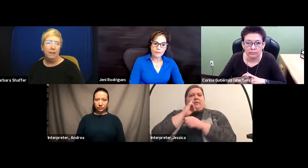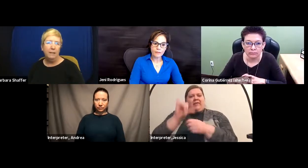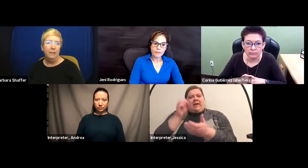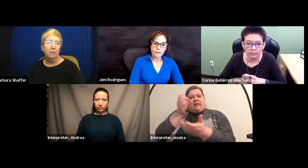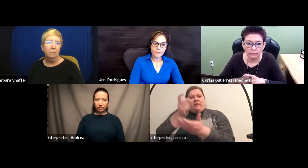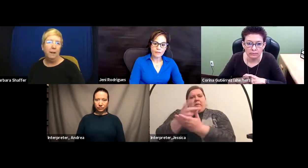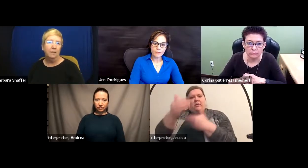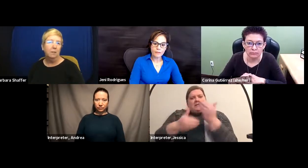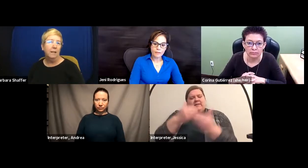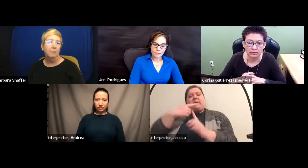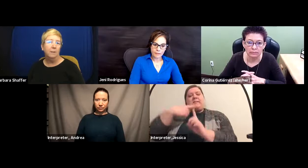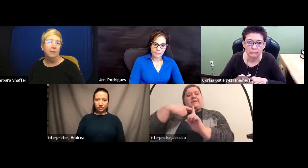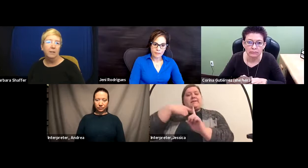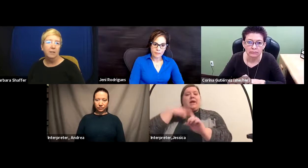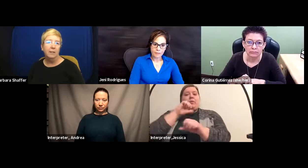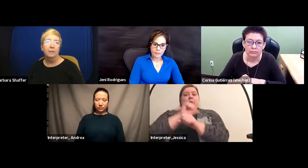in legal, medical, and mental health settings.